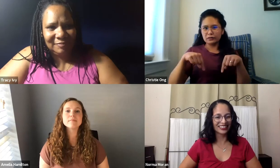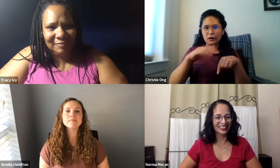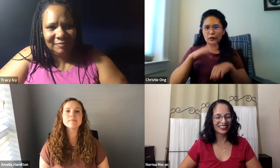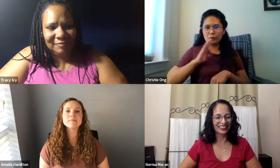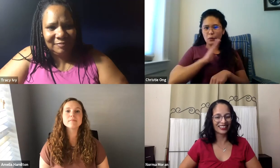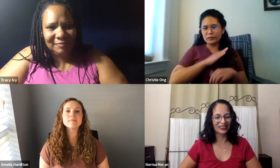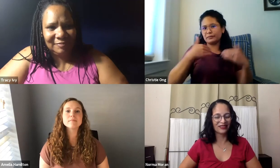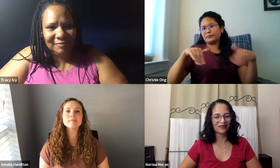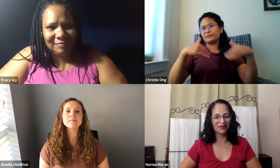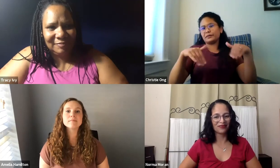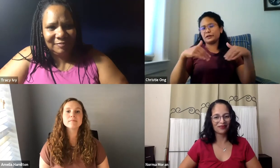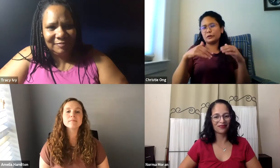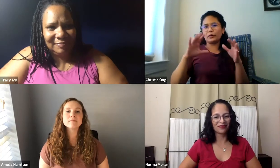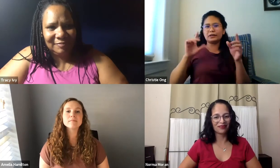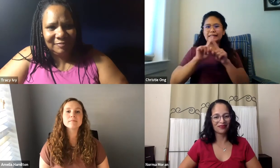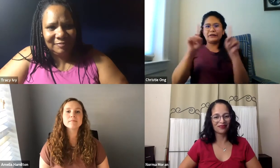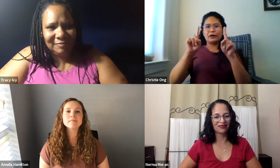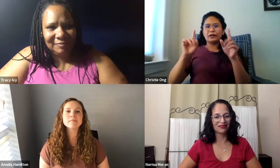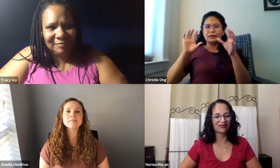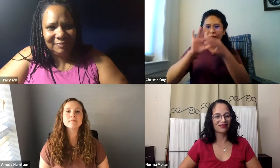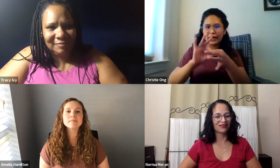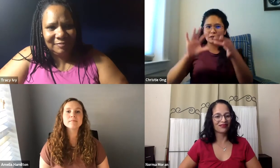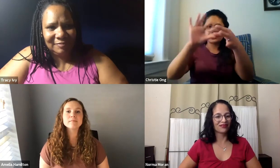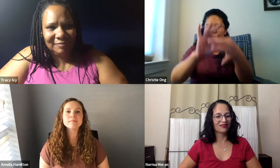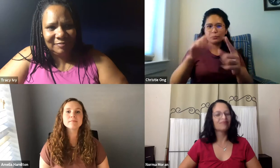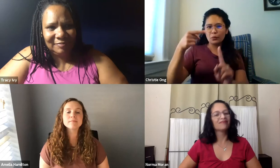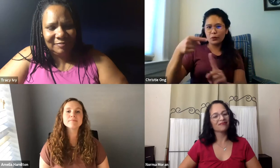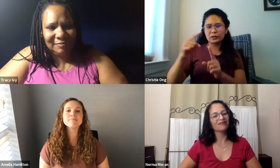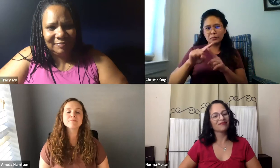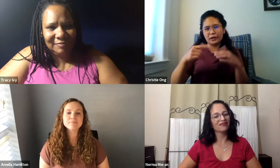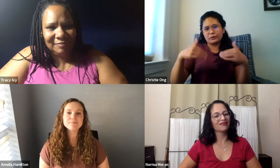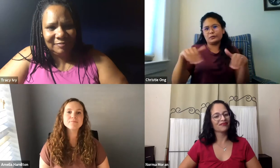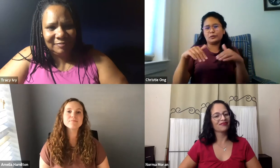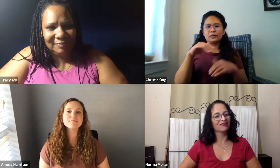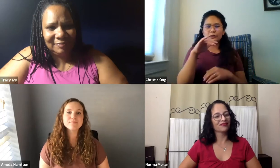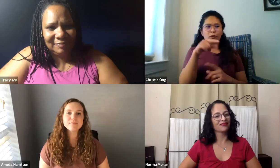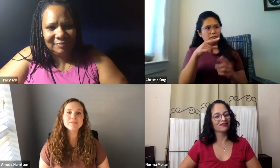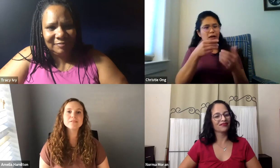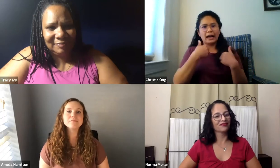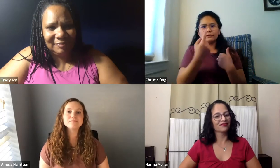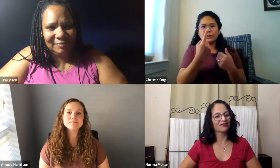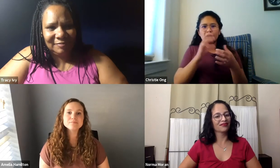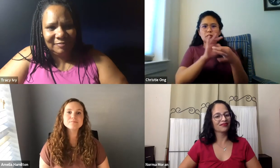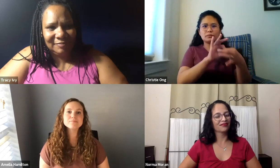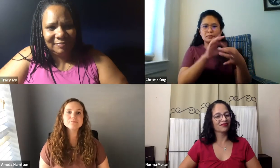together and we volunteer together. We're on the board with each other. So it's just fun to see different connections and different